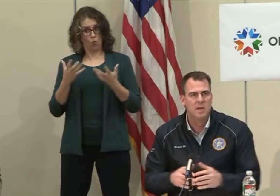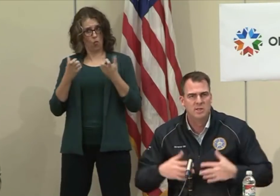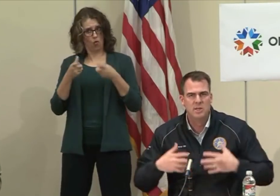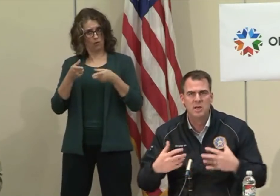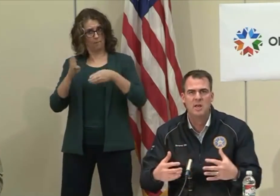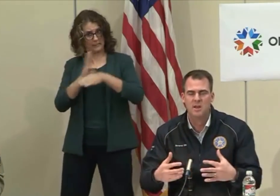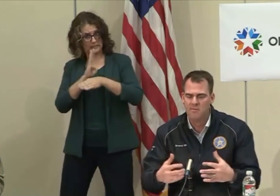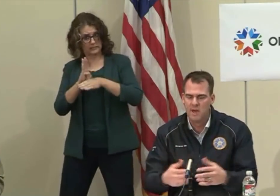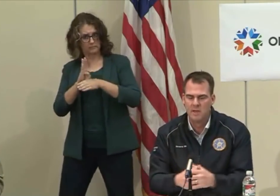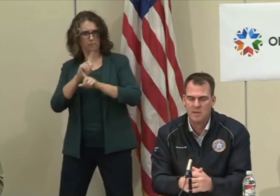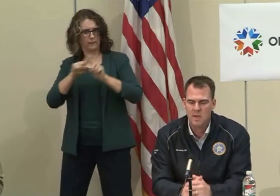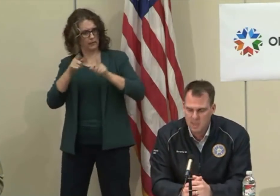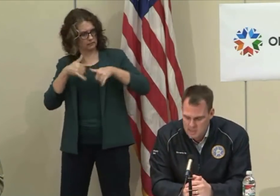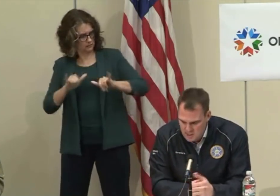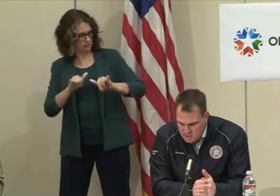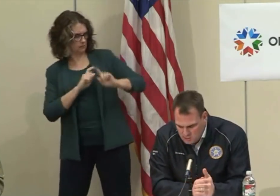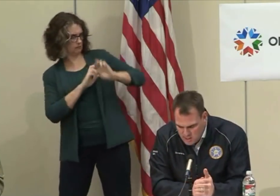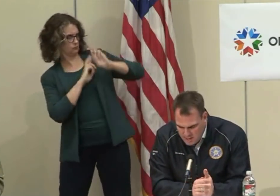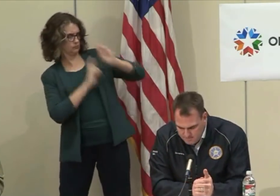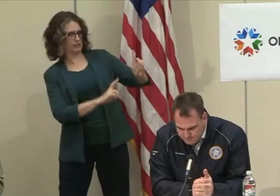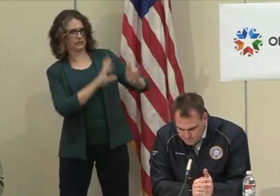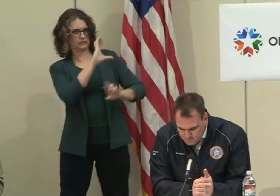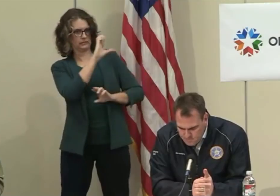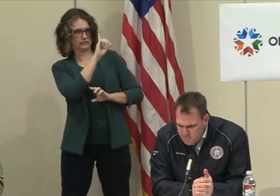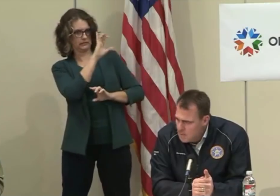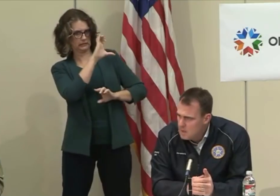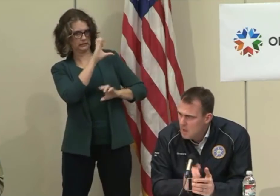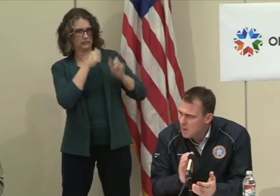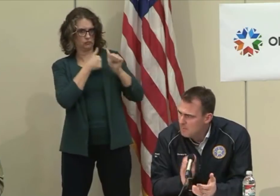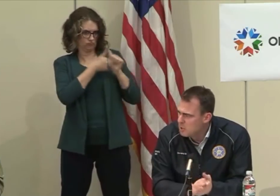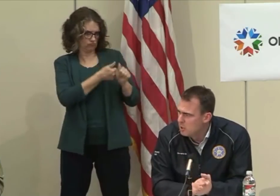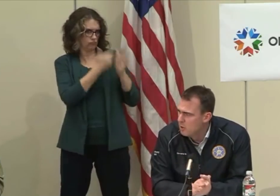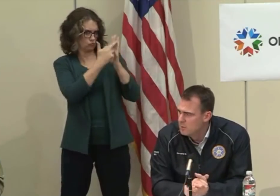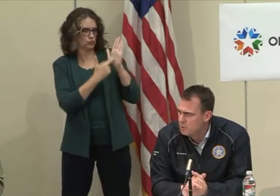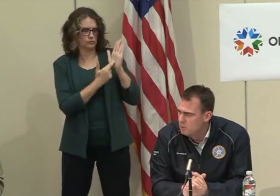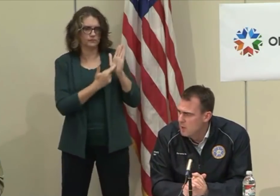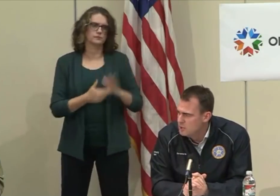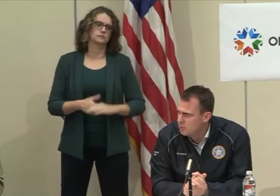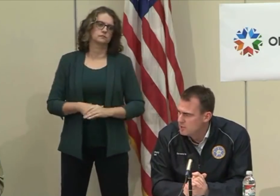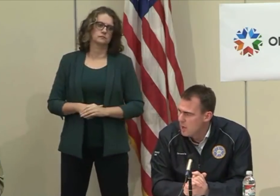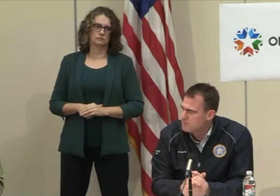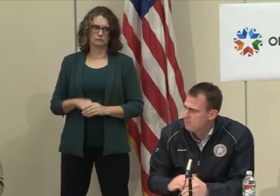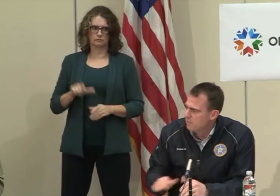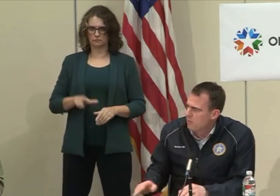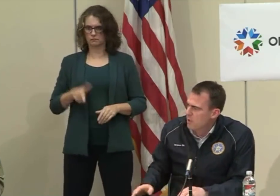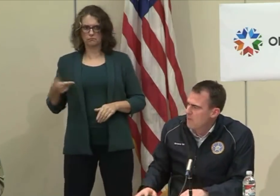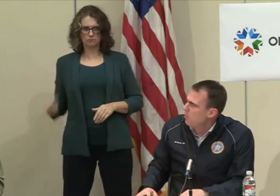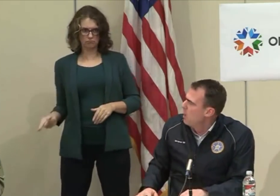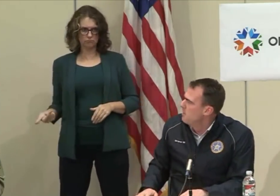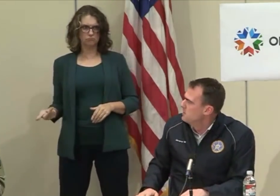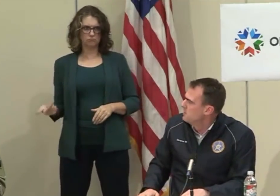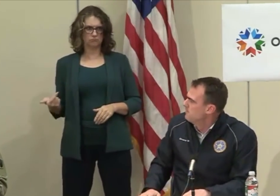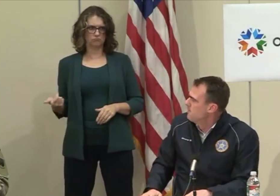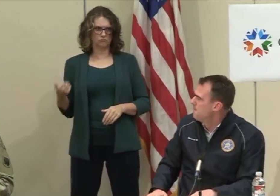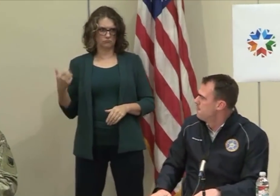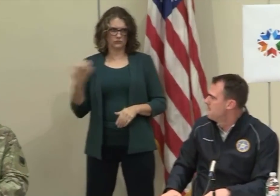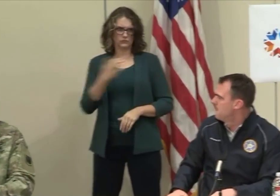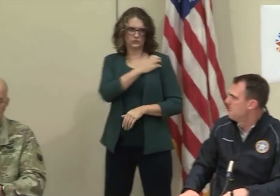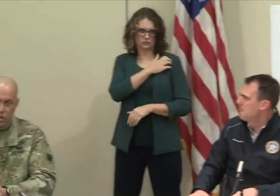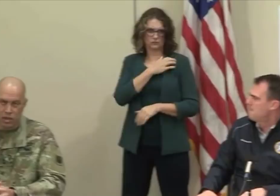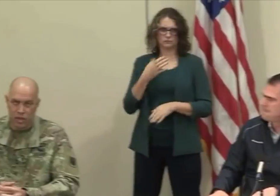for that. Continue to innovate. Continue to do that. Let me turn it over to General Thompson for a couple comments.